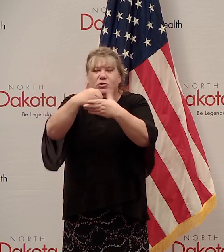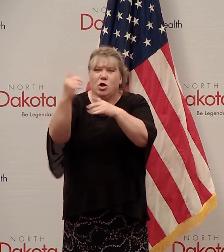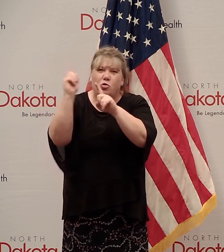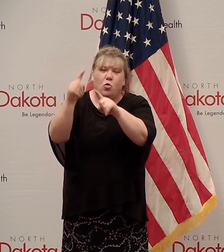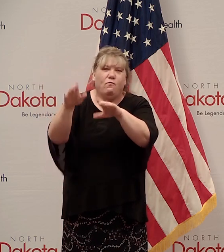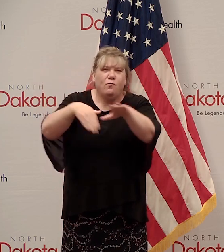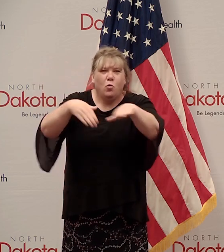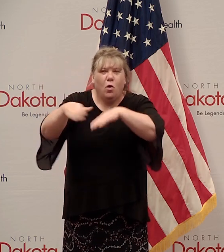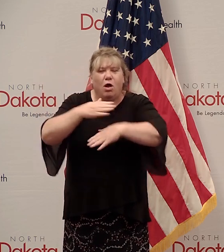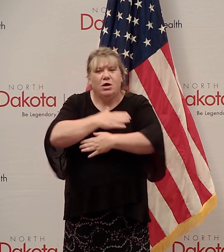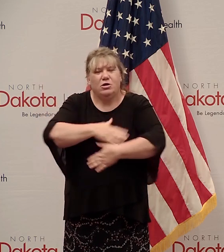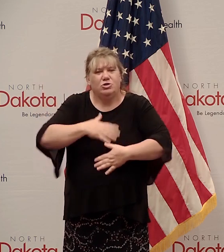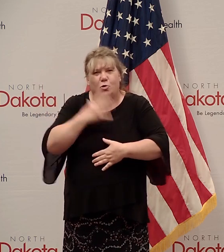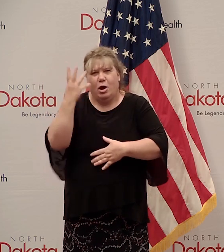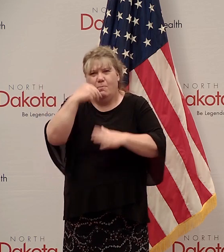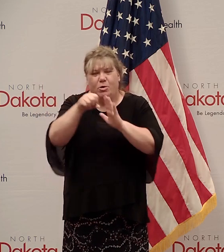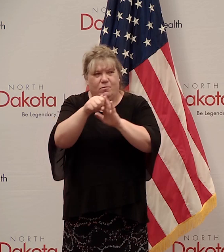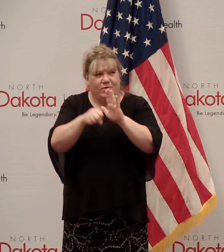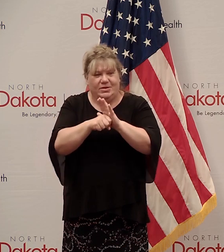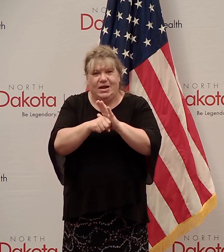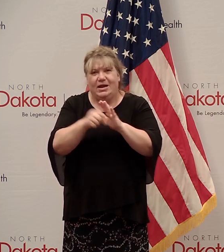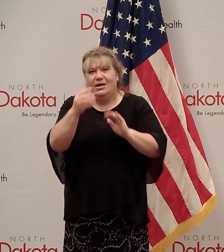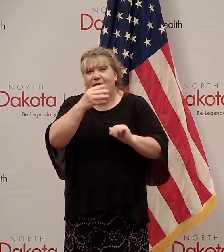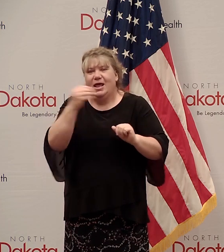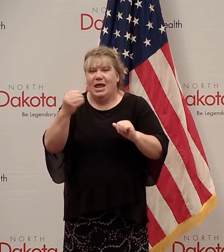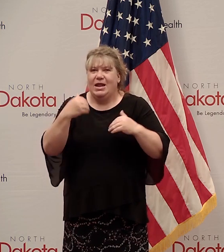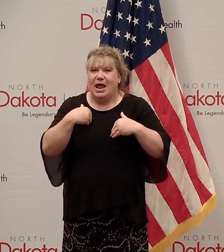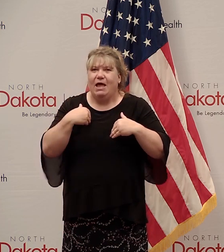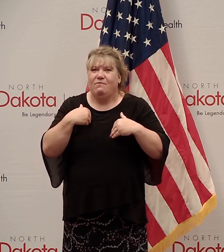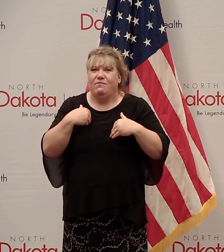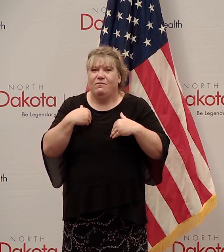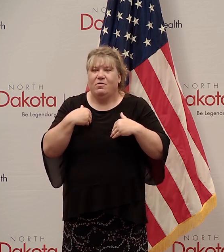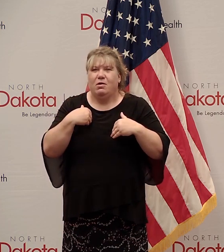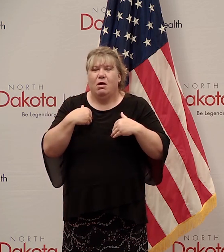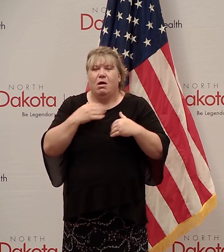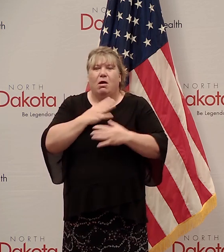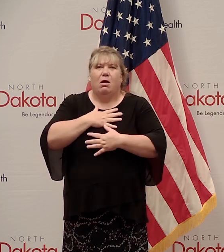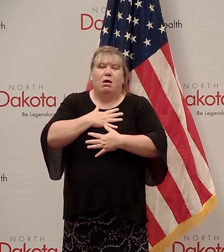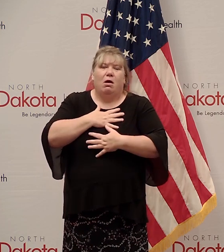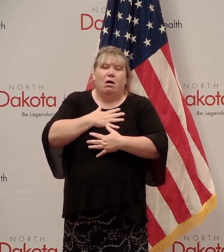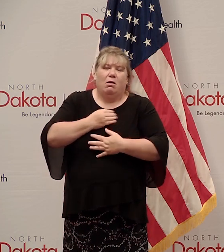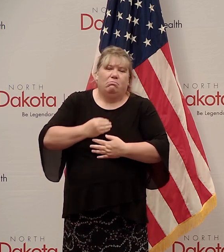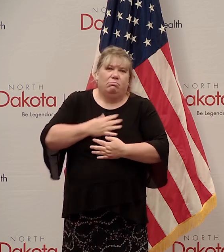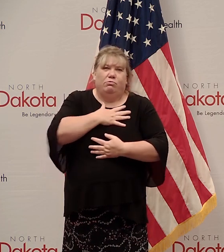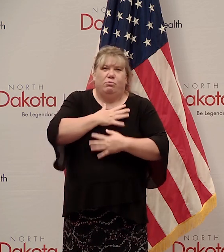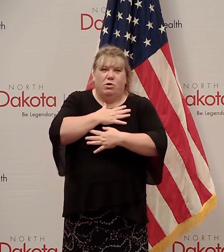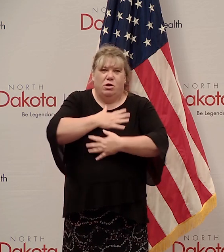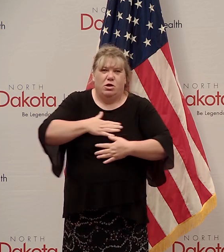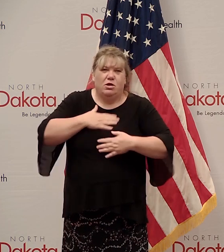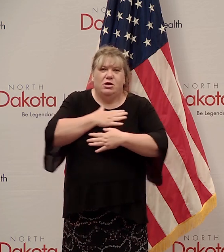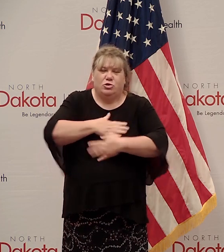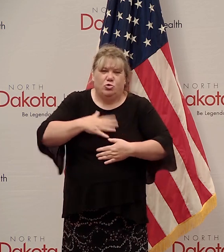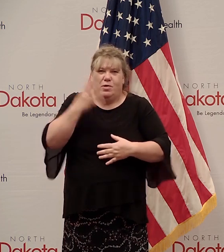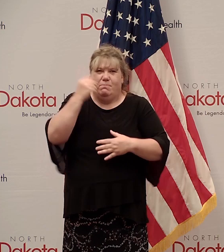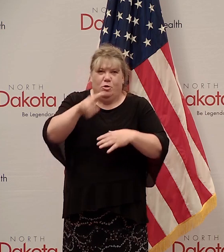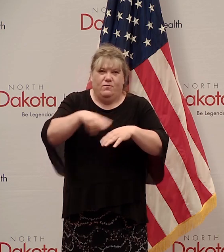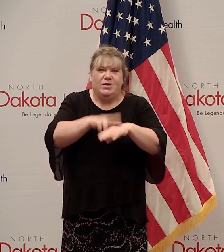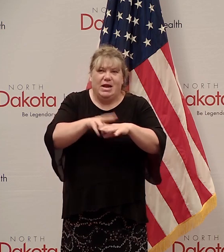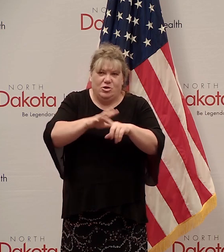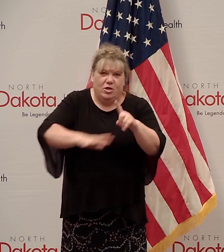walk, enjoy our beautiful state and, and have a little bit of wonder about the amazing nature that we're surrounded by. right, you, North Dakota.